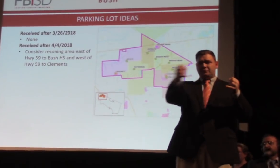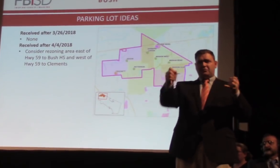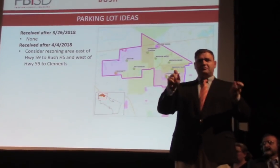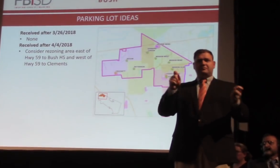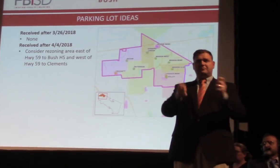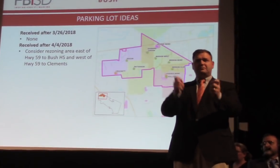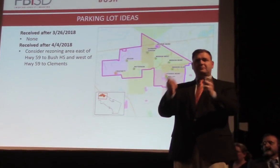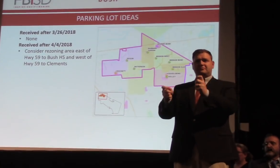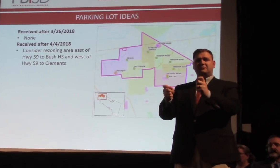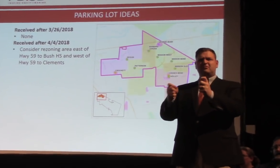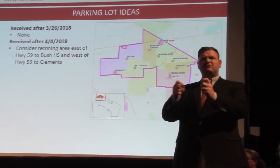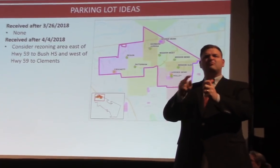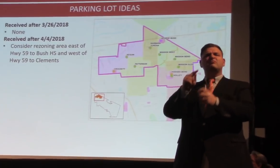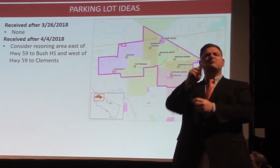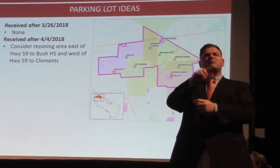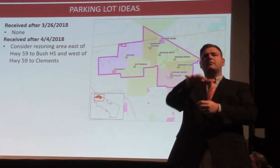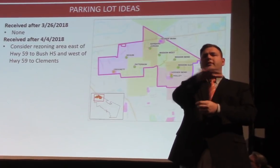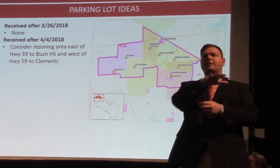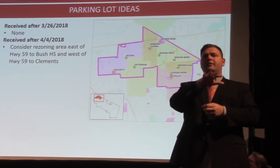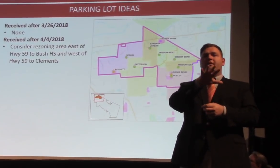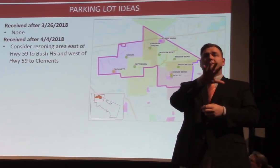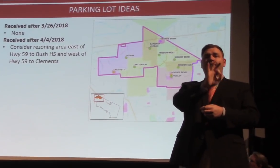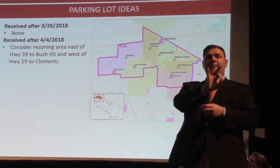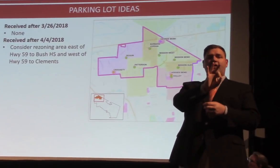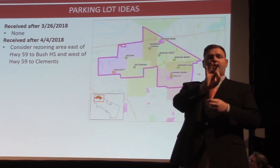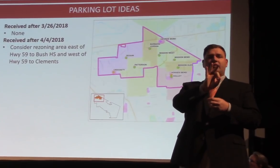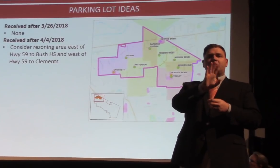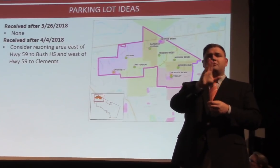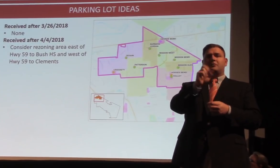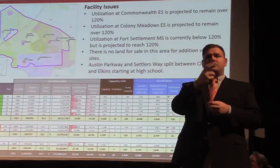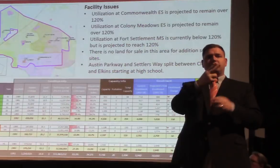east of 59 to Bush and west of 59 to Clements.